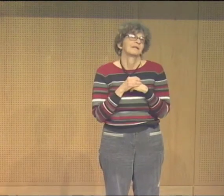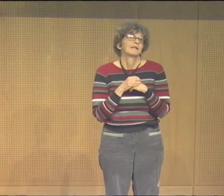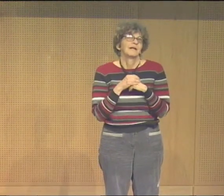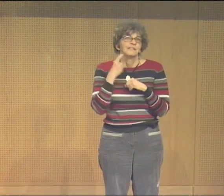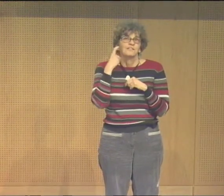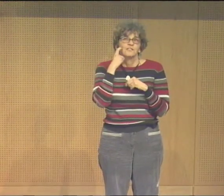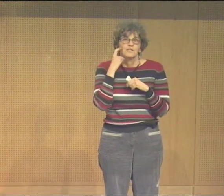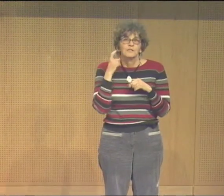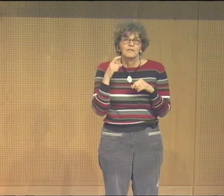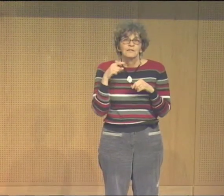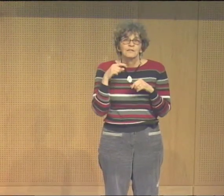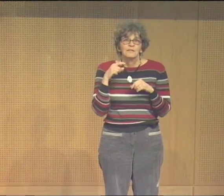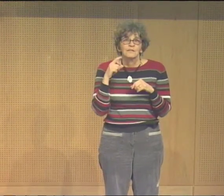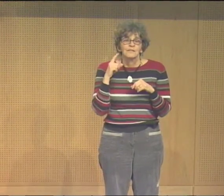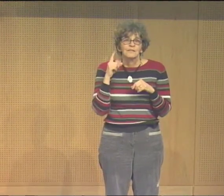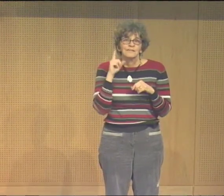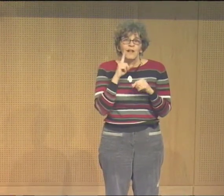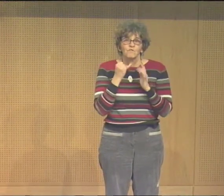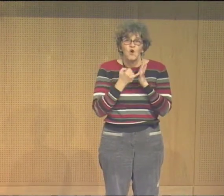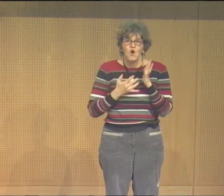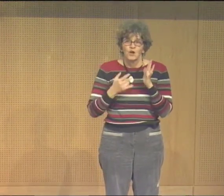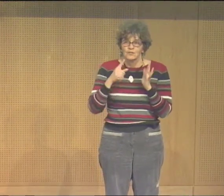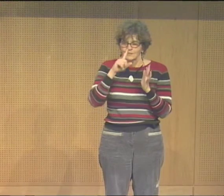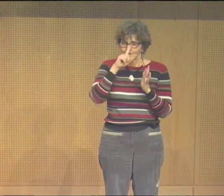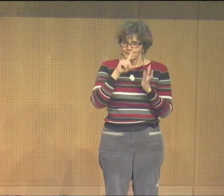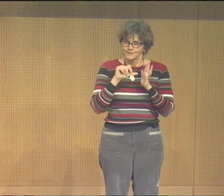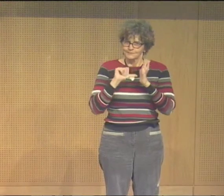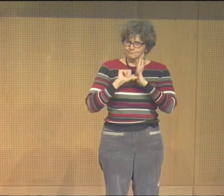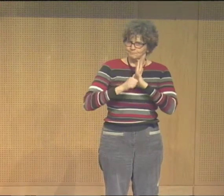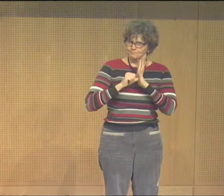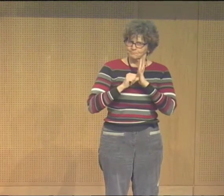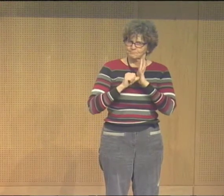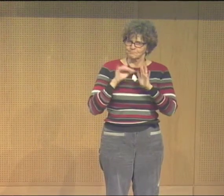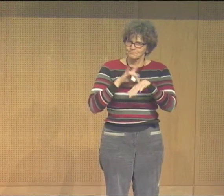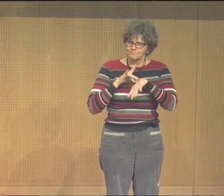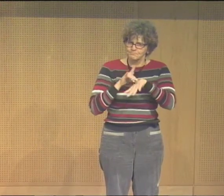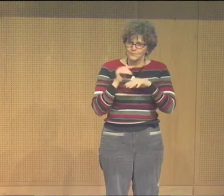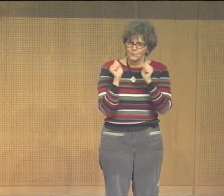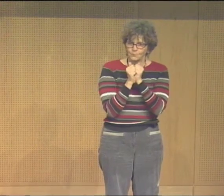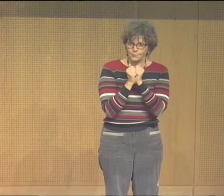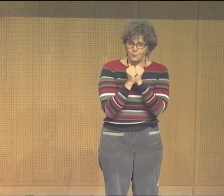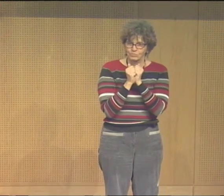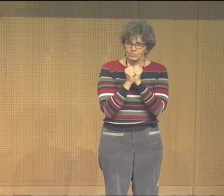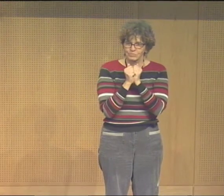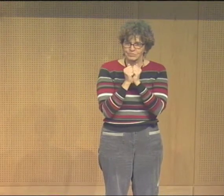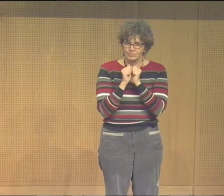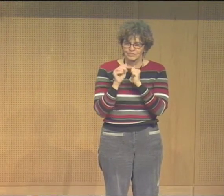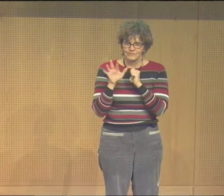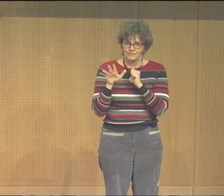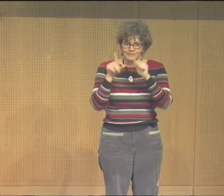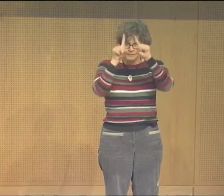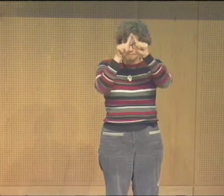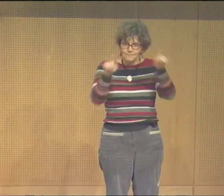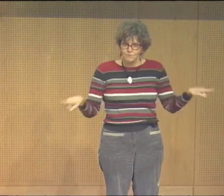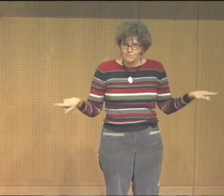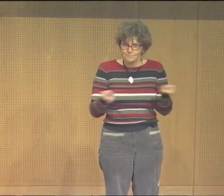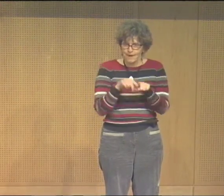tipi, which is very important in their culture. But I really wanted to emphasize in Deaf art